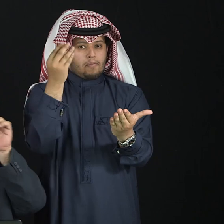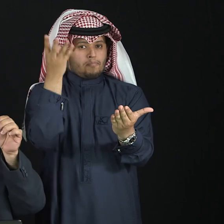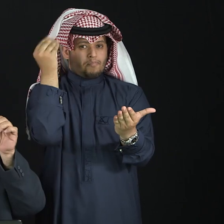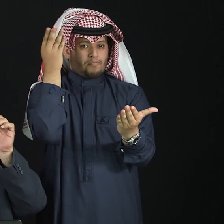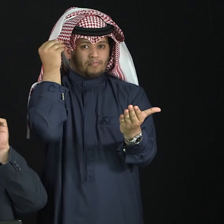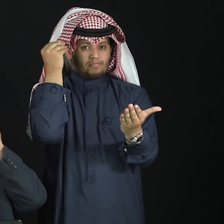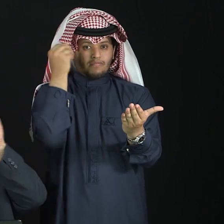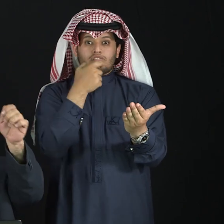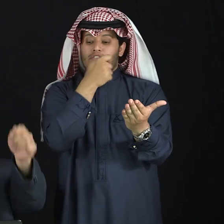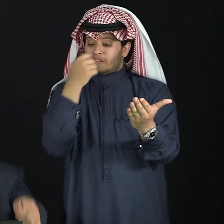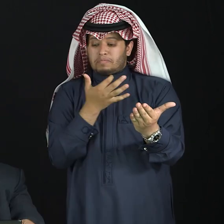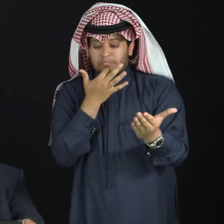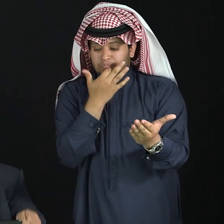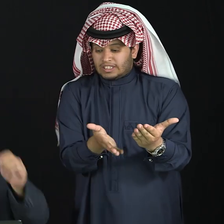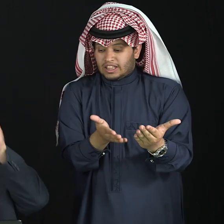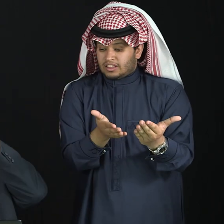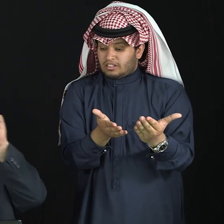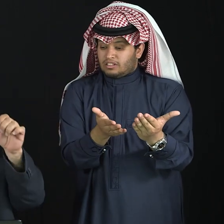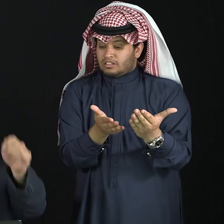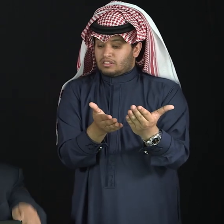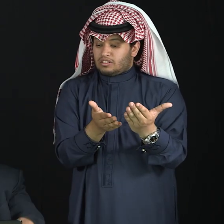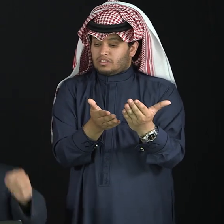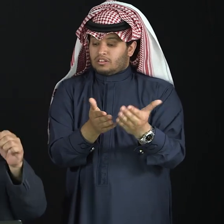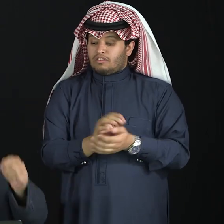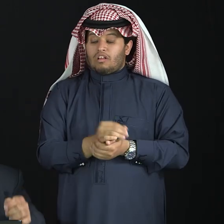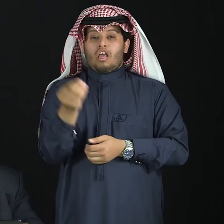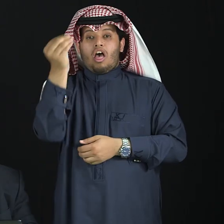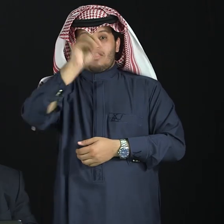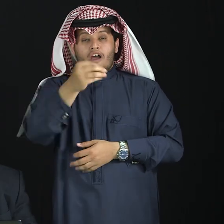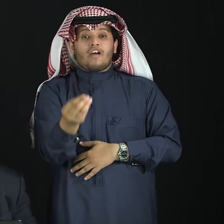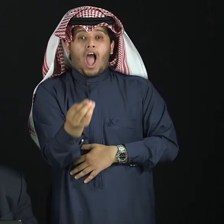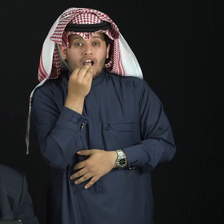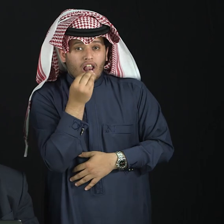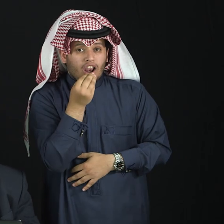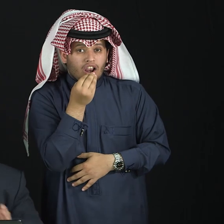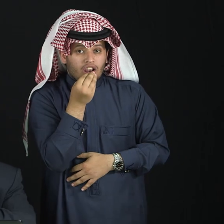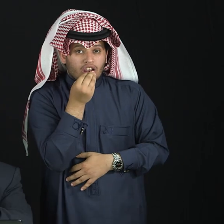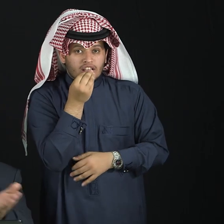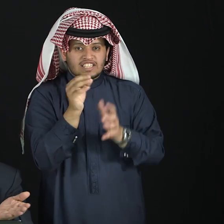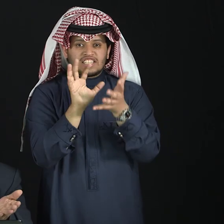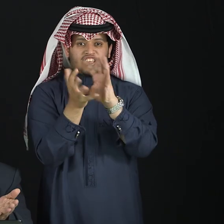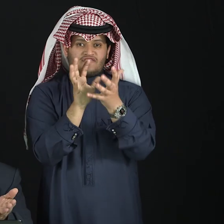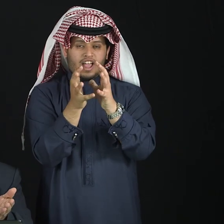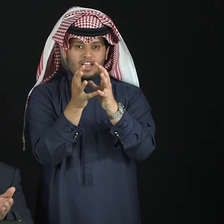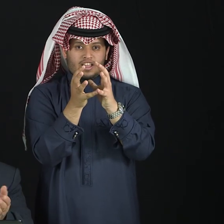Teach, then teacher, the agent noun, teacher, the person. Book,